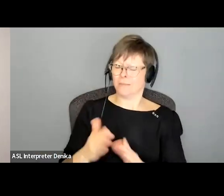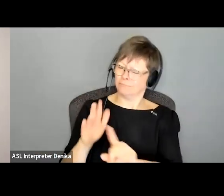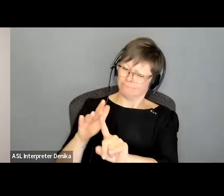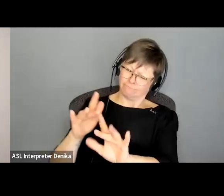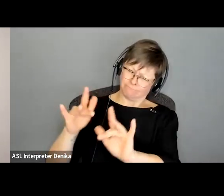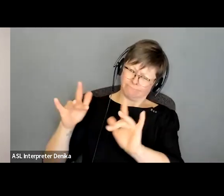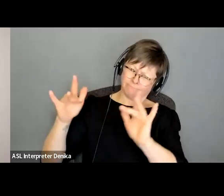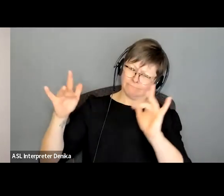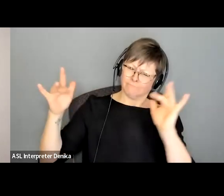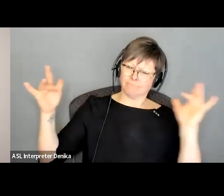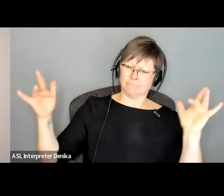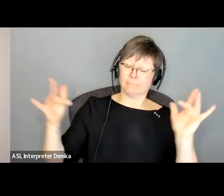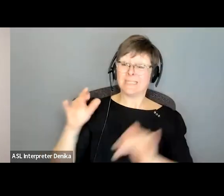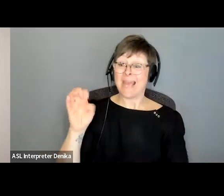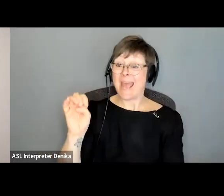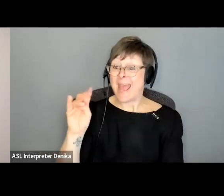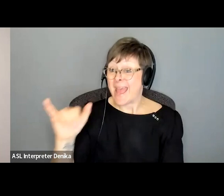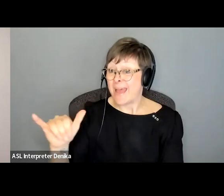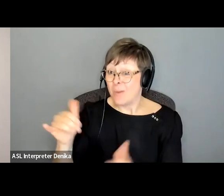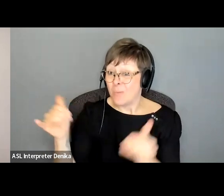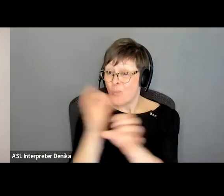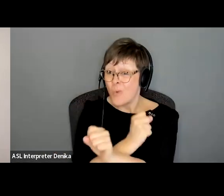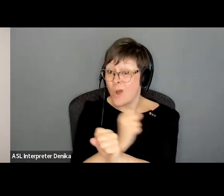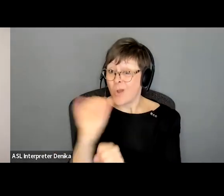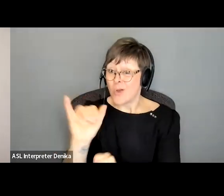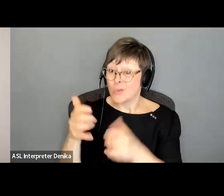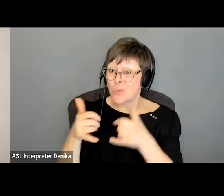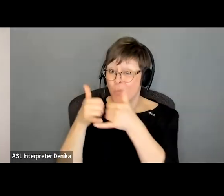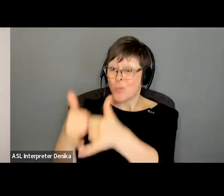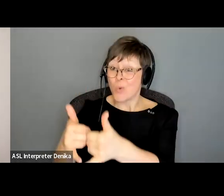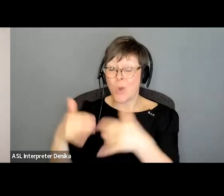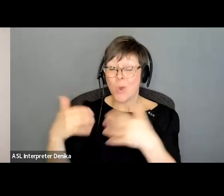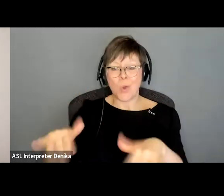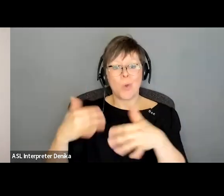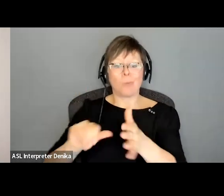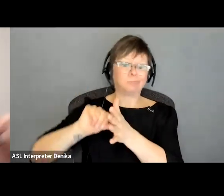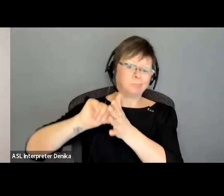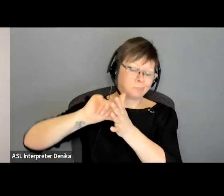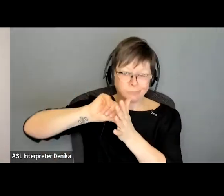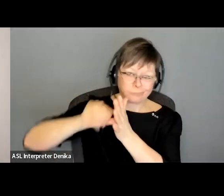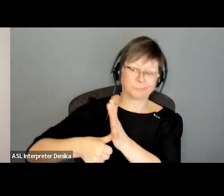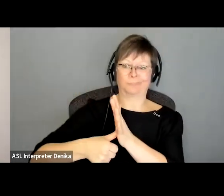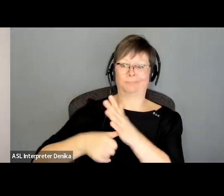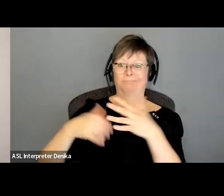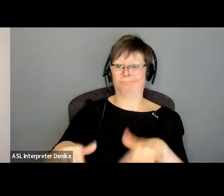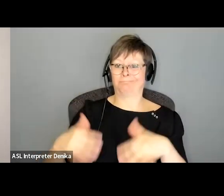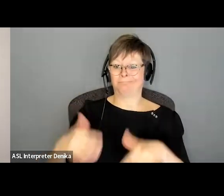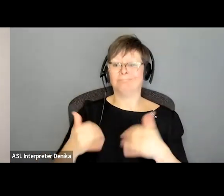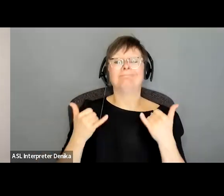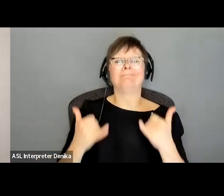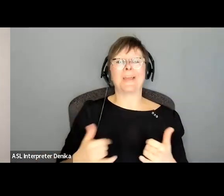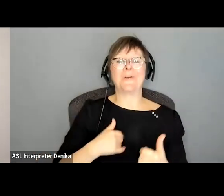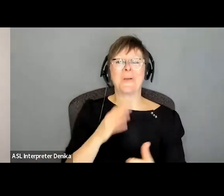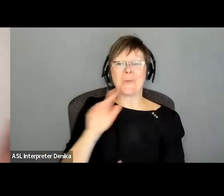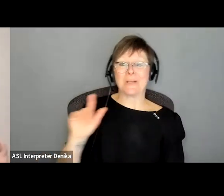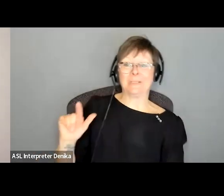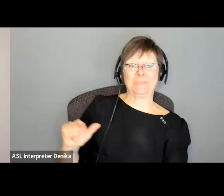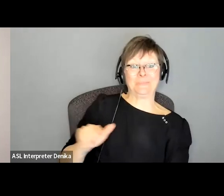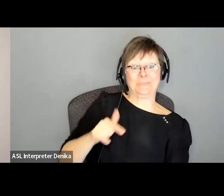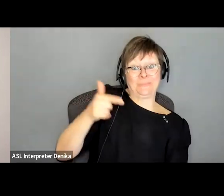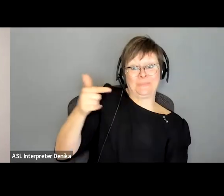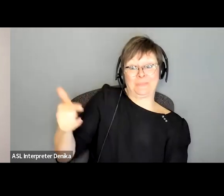and an emmy winner very impressive thank you for being here stephanie and now i will hand things over to our